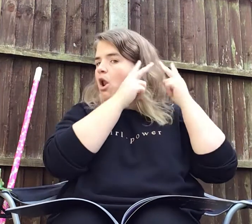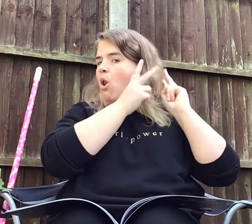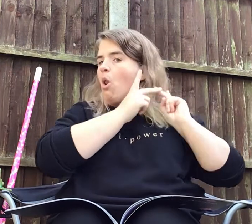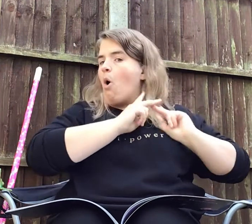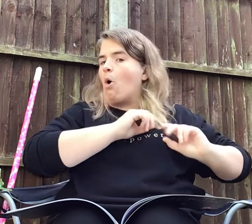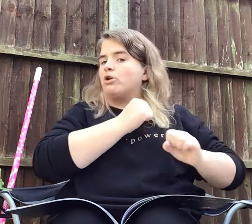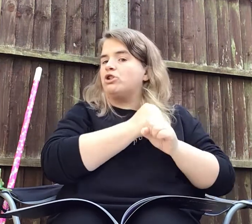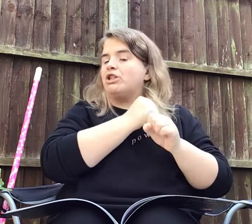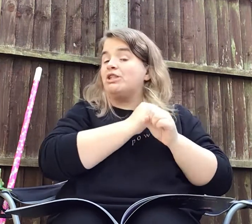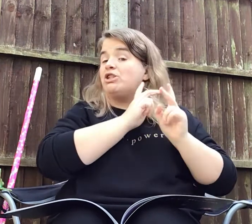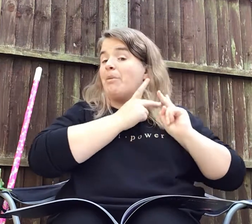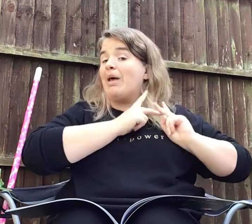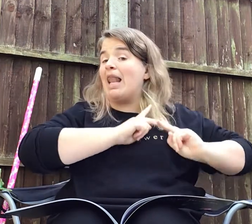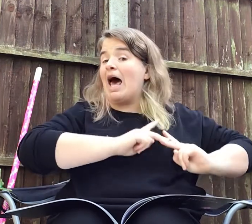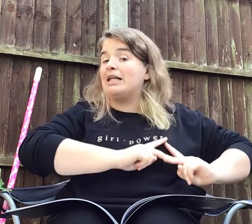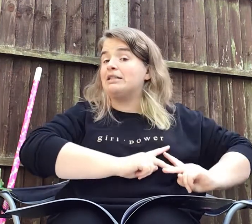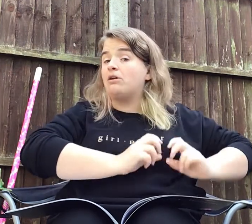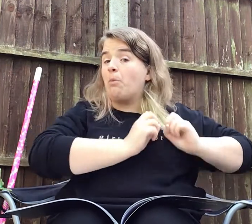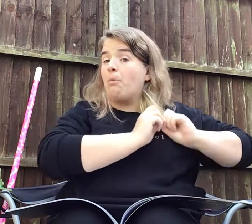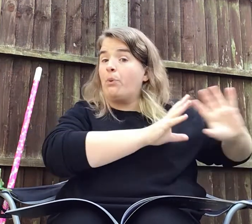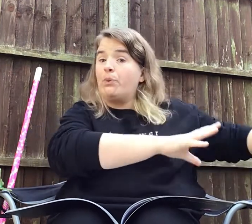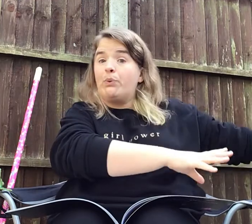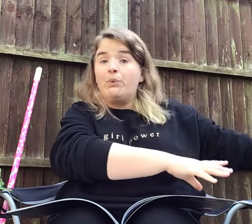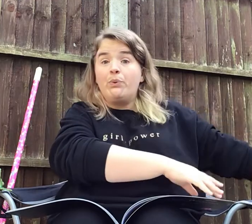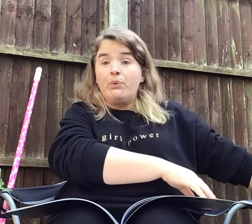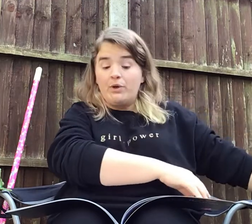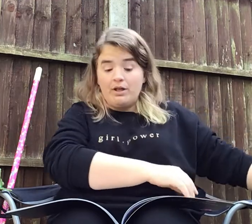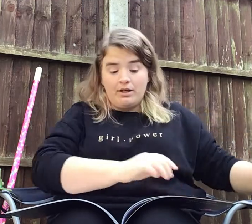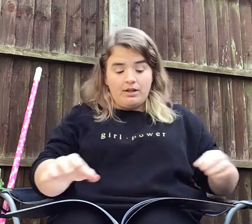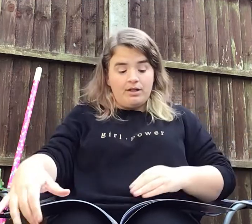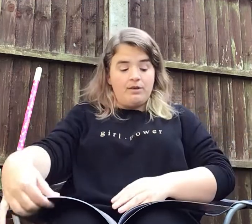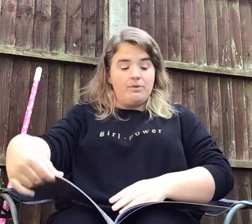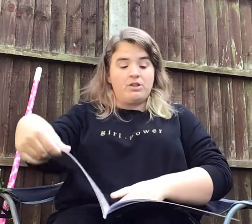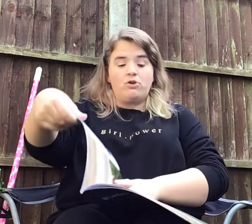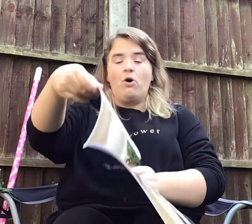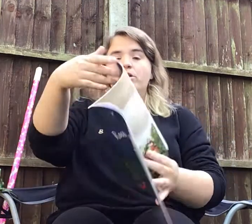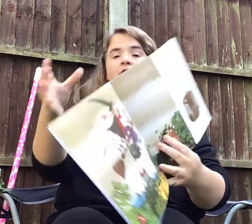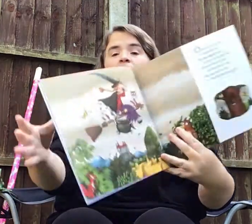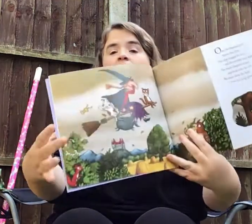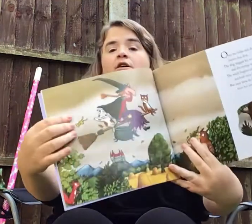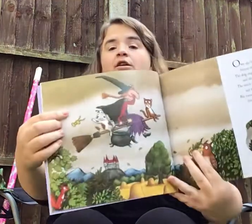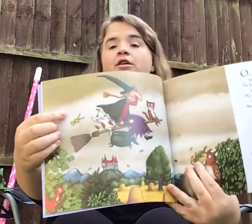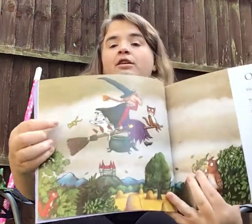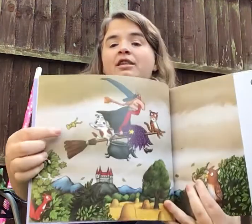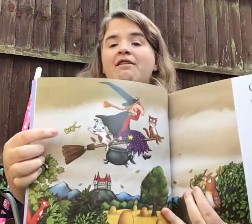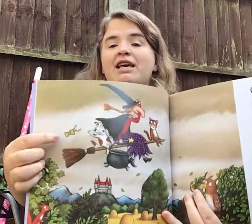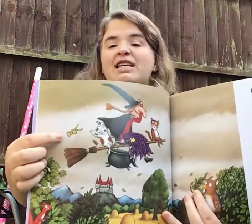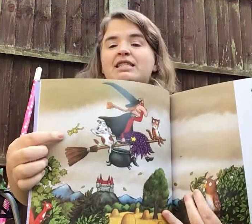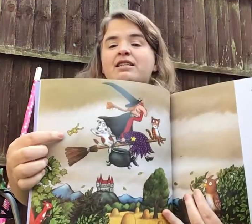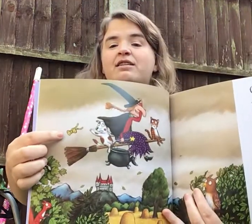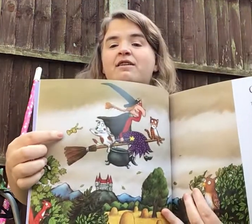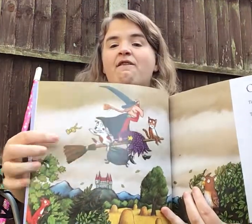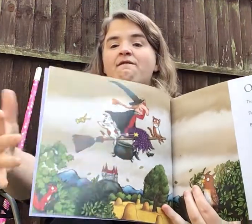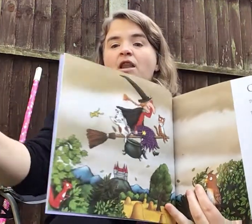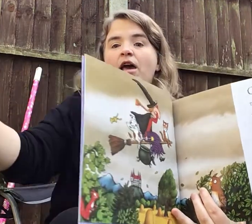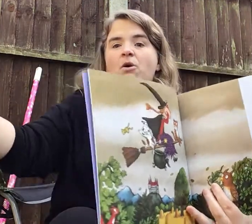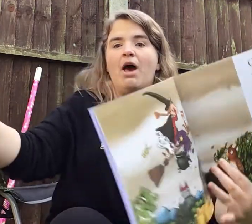long ginger plait. It was gone. It Look. There it is. Flying away.